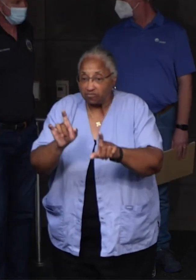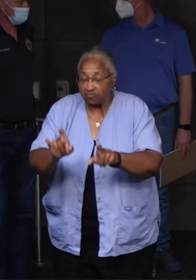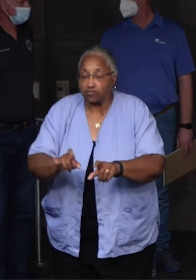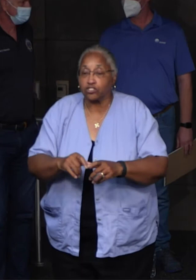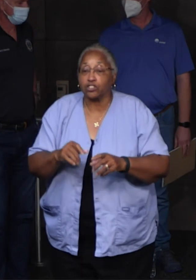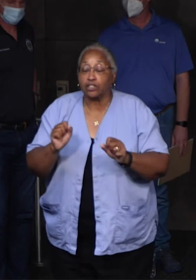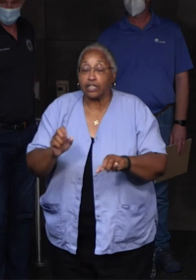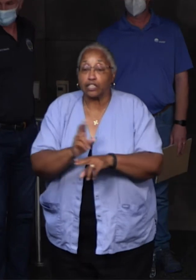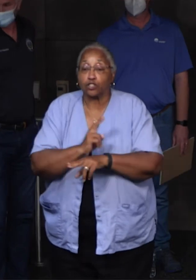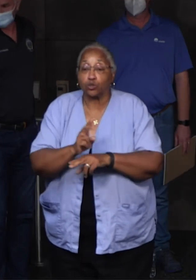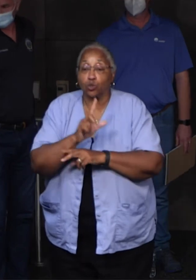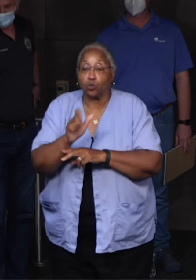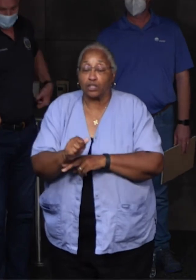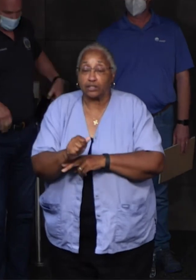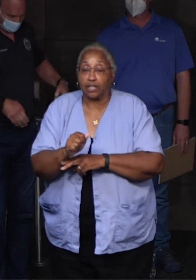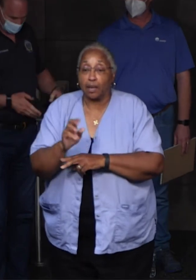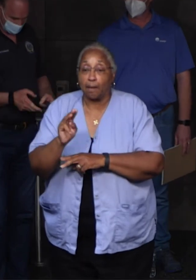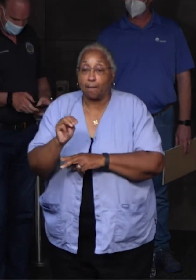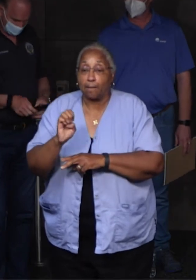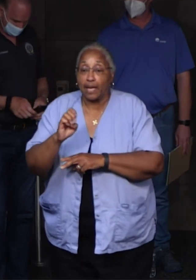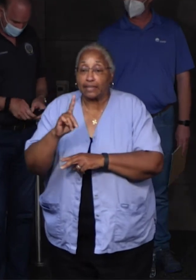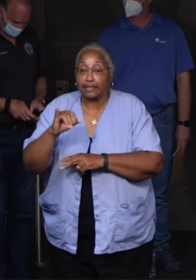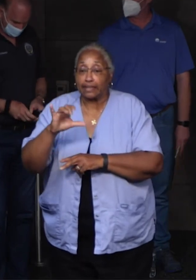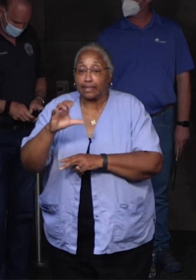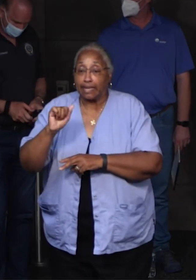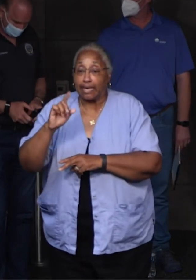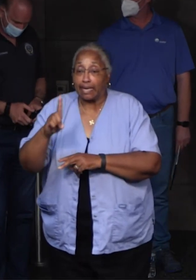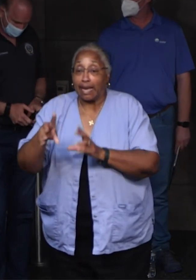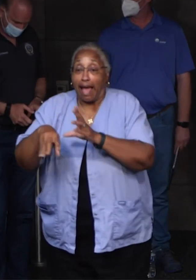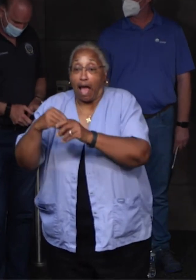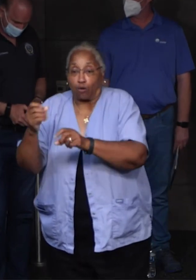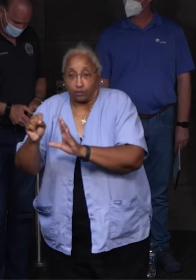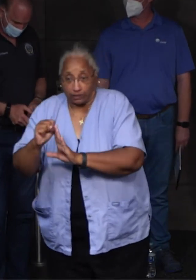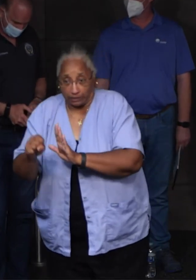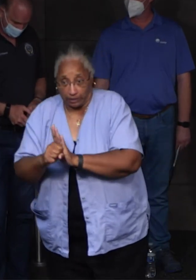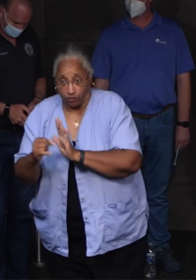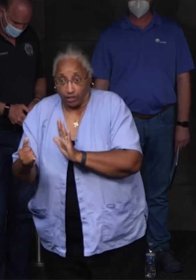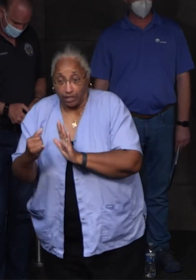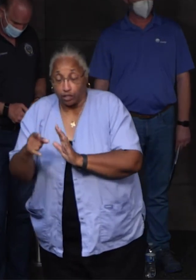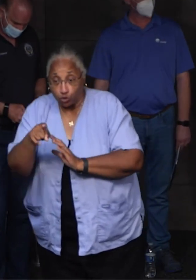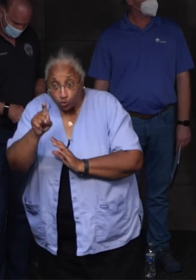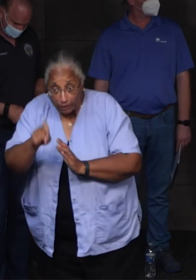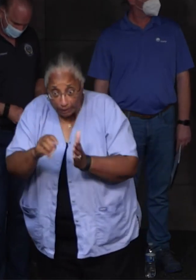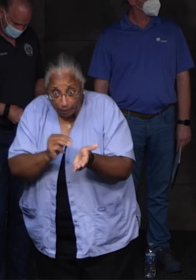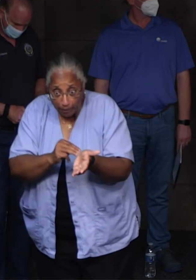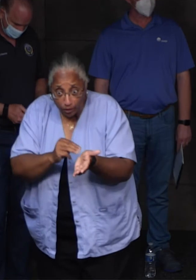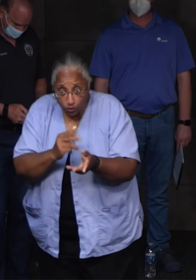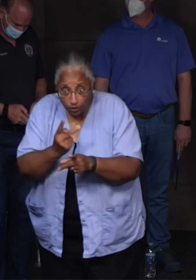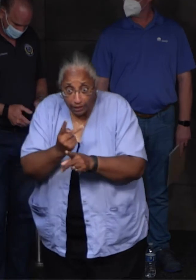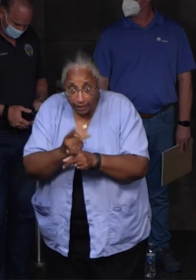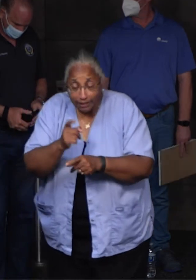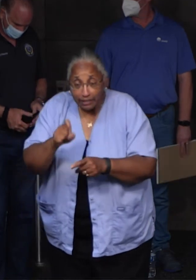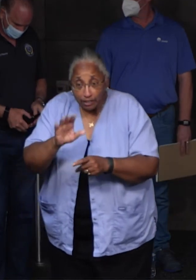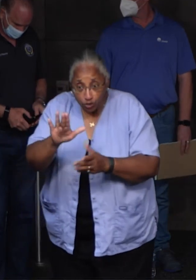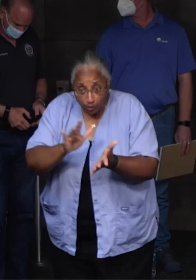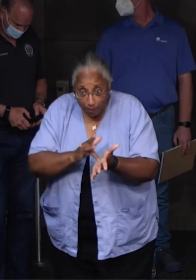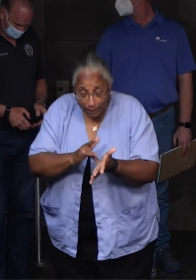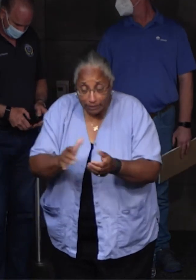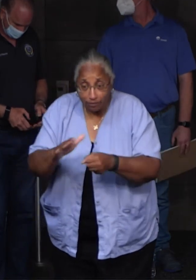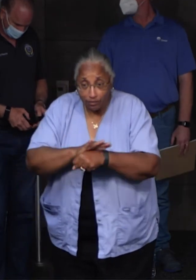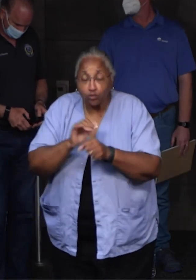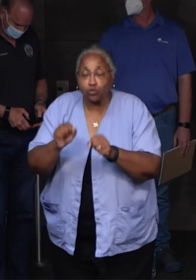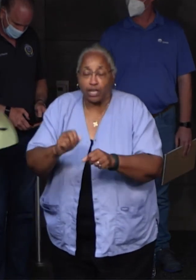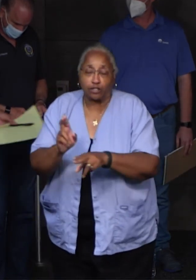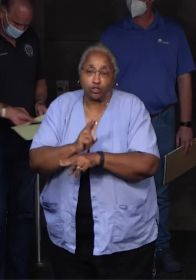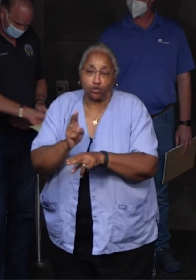Louisiana Medicaid out of state right now. So if you are out of state and you need medical care, you need your prescriptions refilled, you can use it.